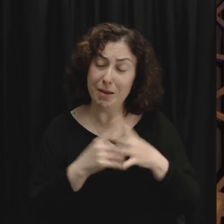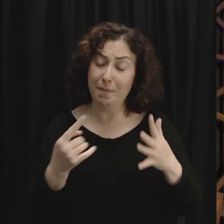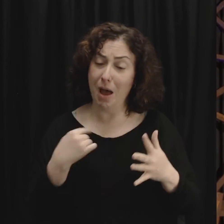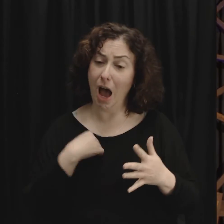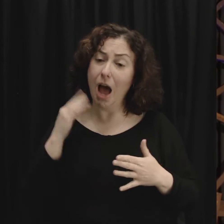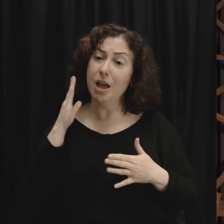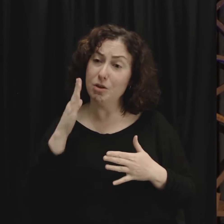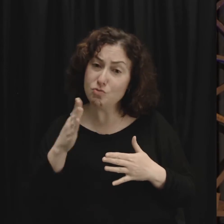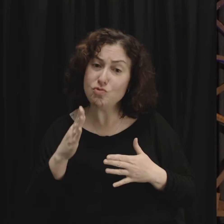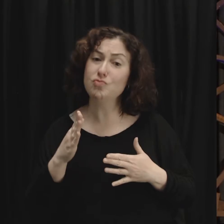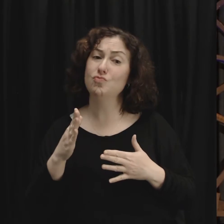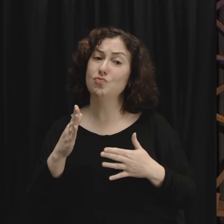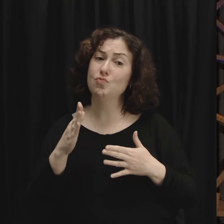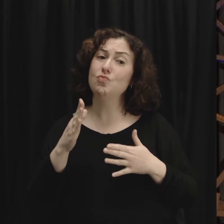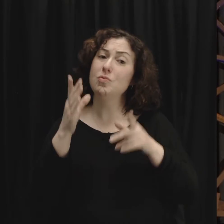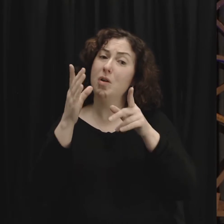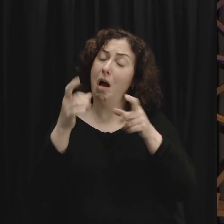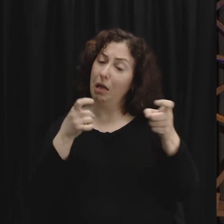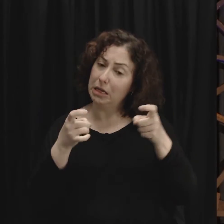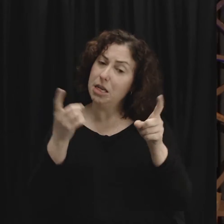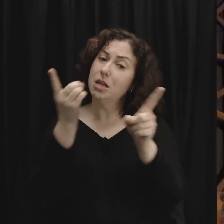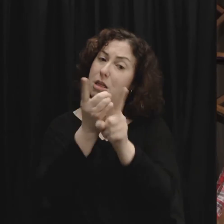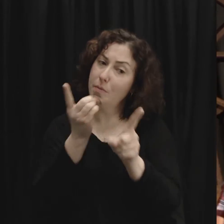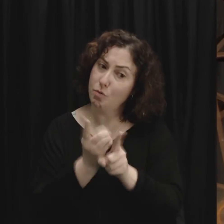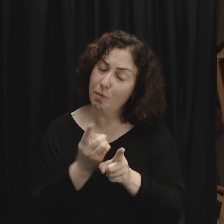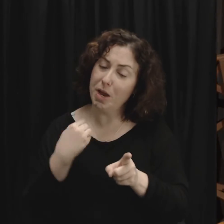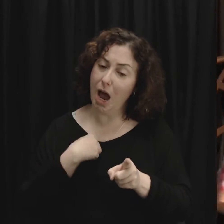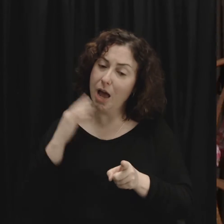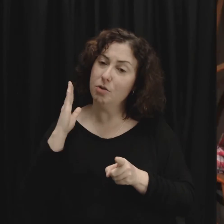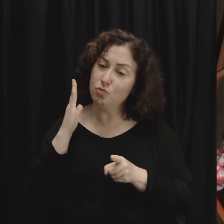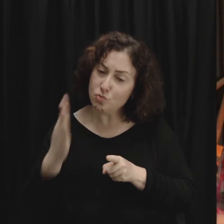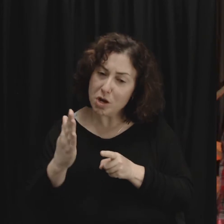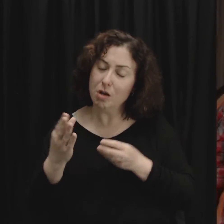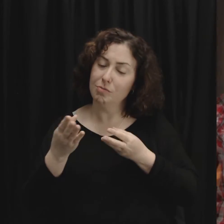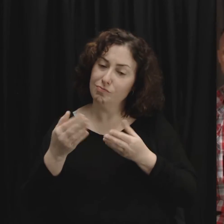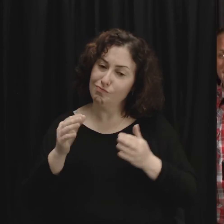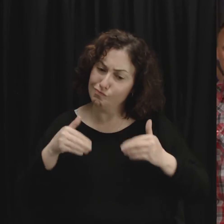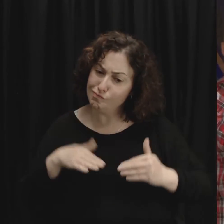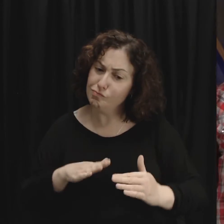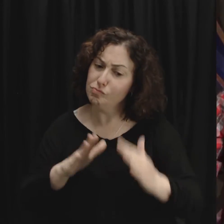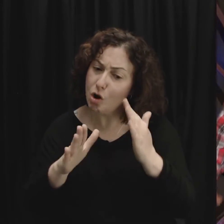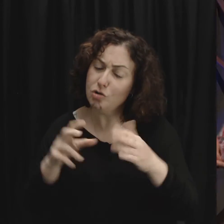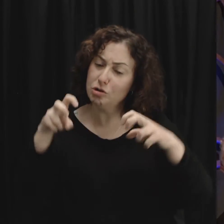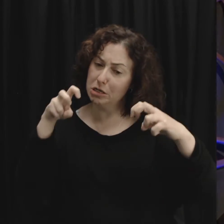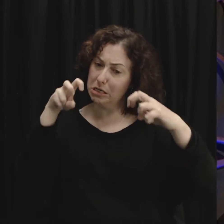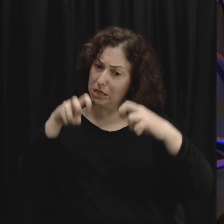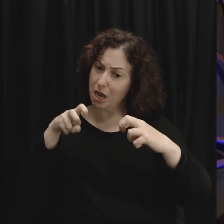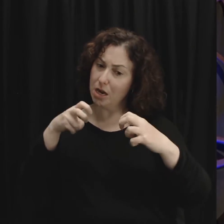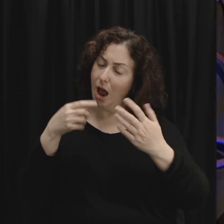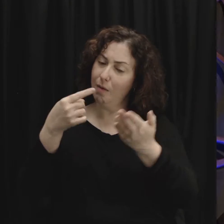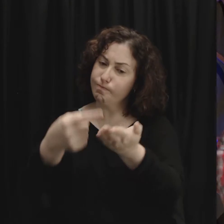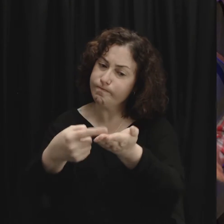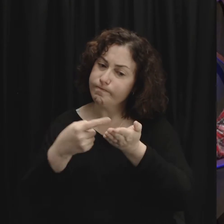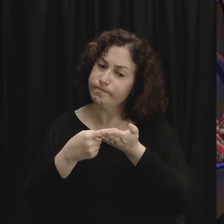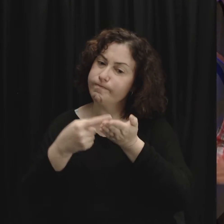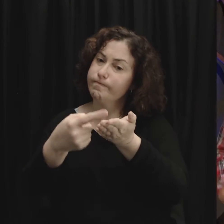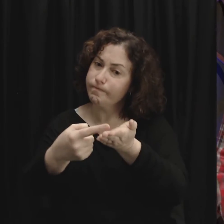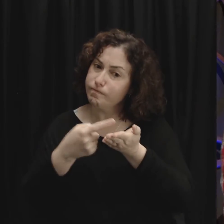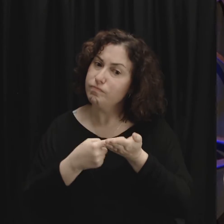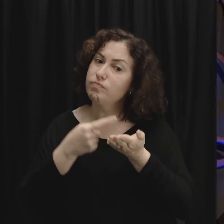will be a peacemaker and I will play through that discomfort of coming to you and sitting down and saying can we have a conversation this is going to be